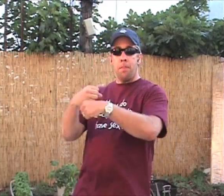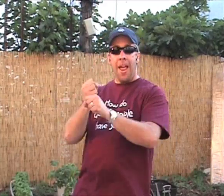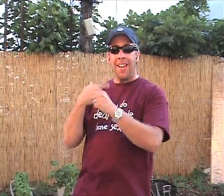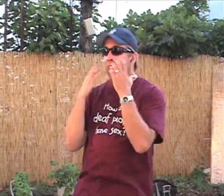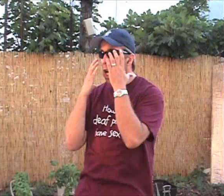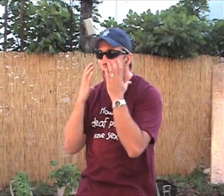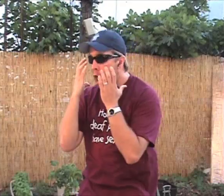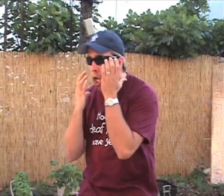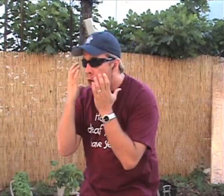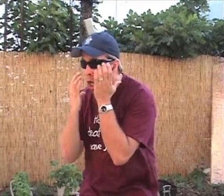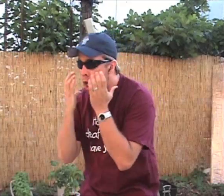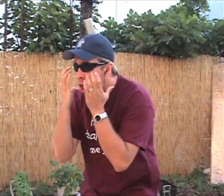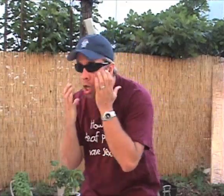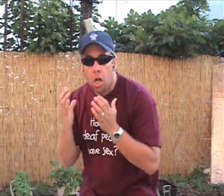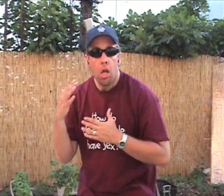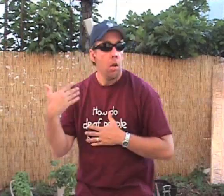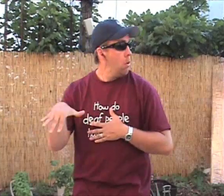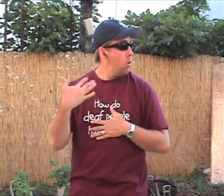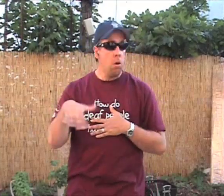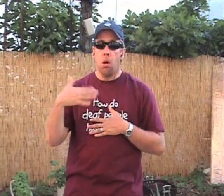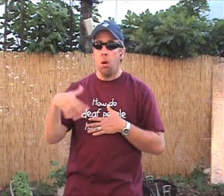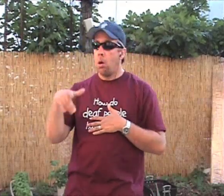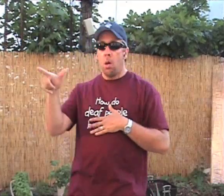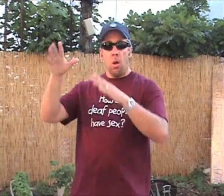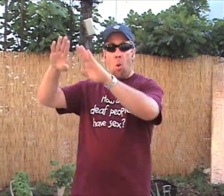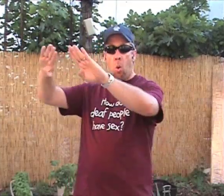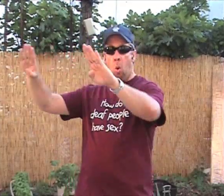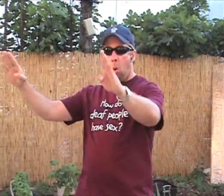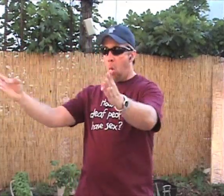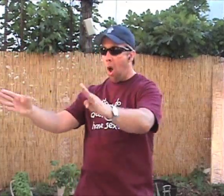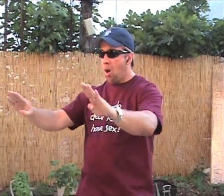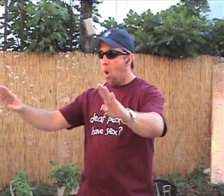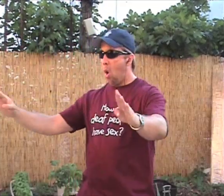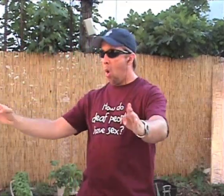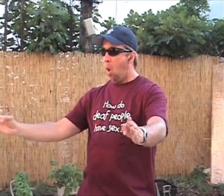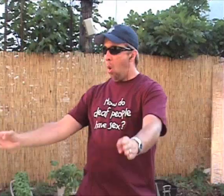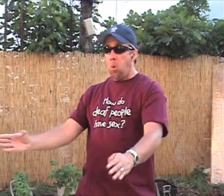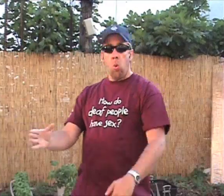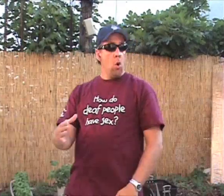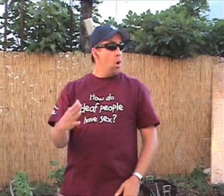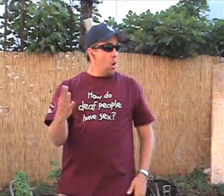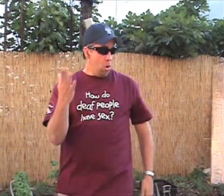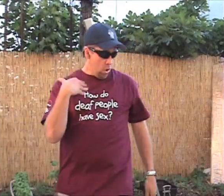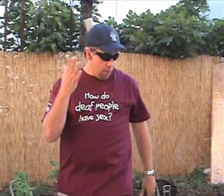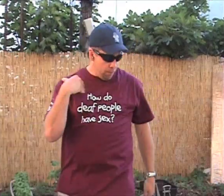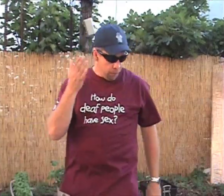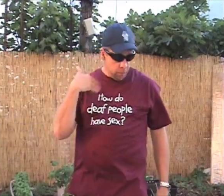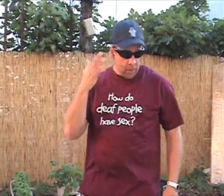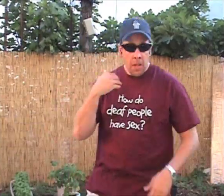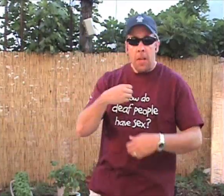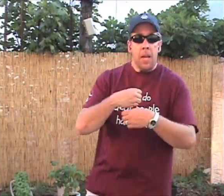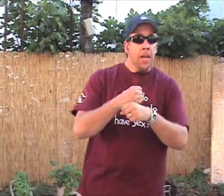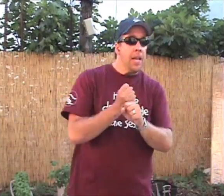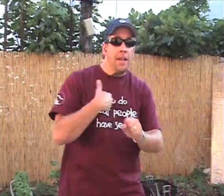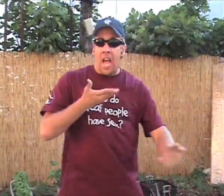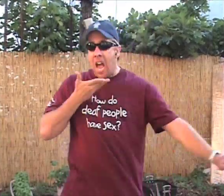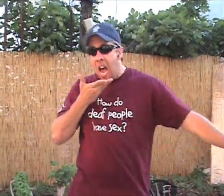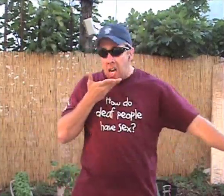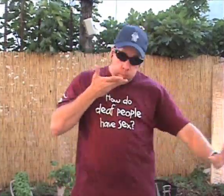swing along Got it going on like Donkey Kong And, ooh, shut my mouth,